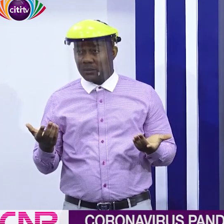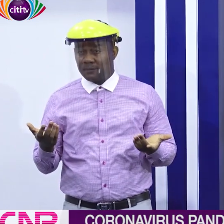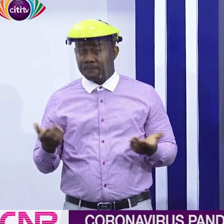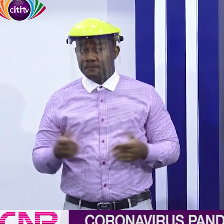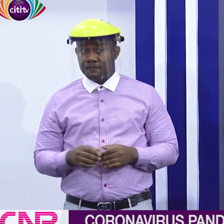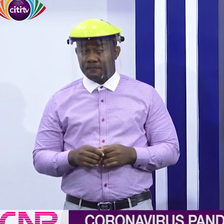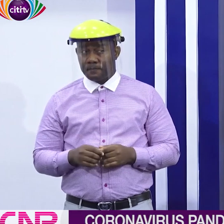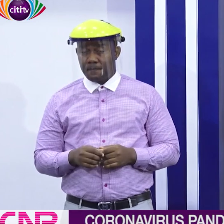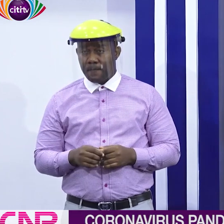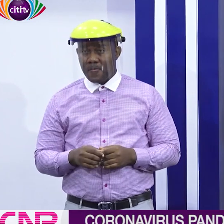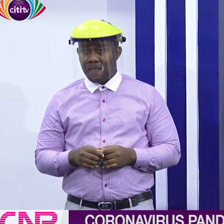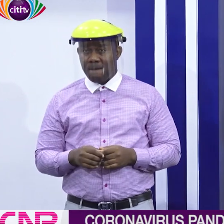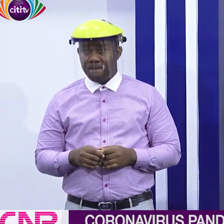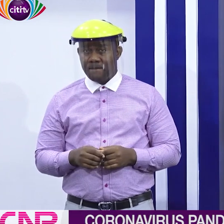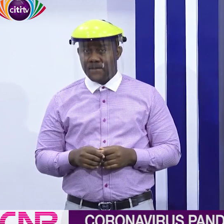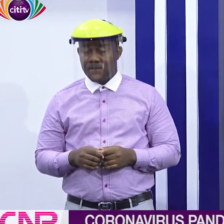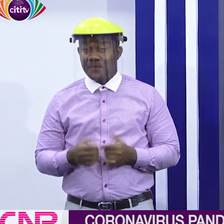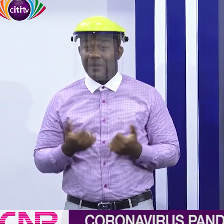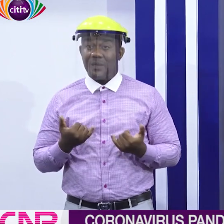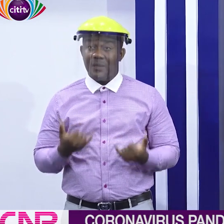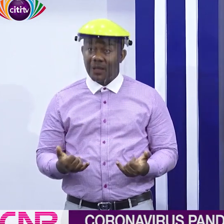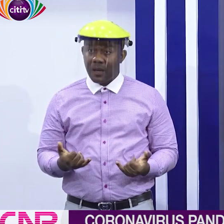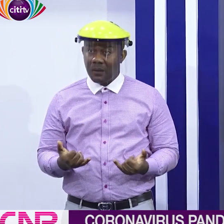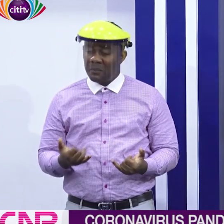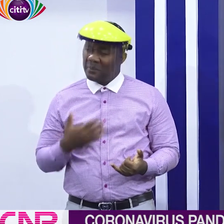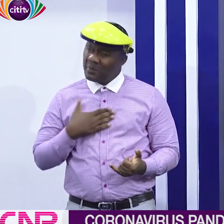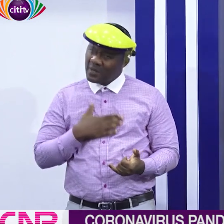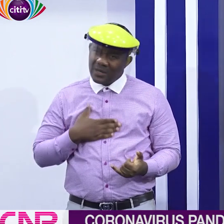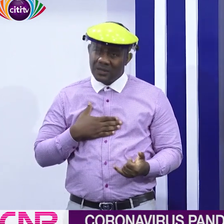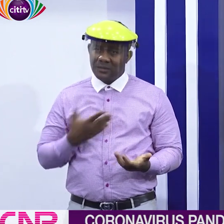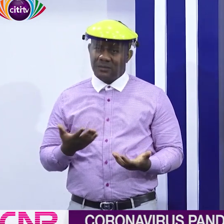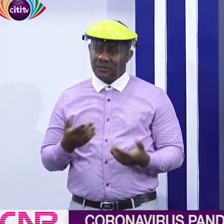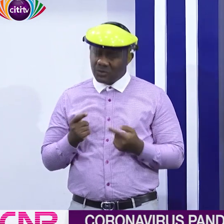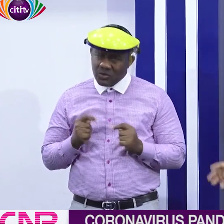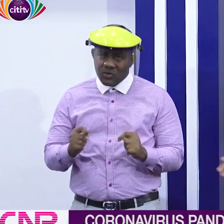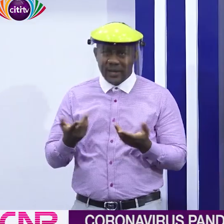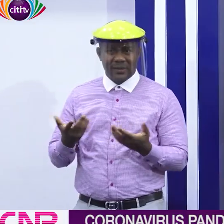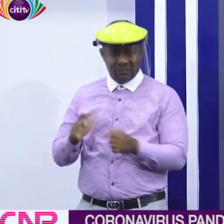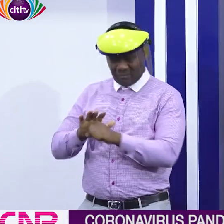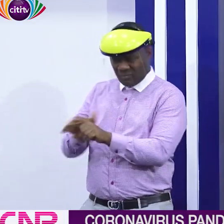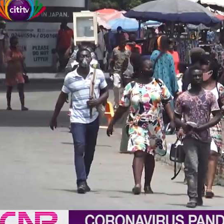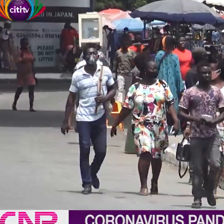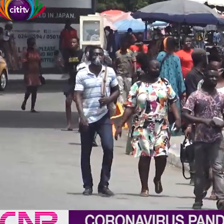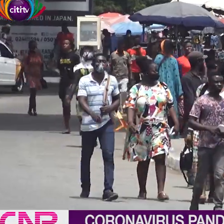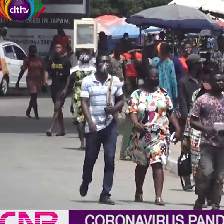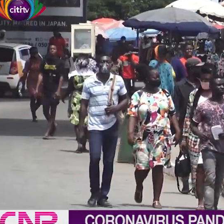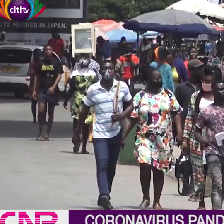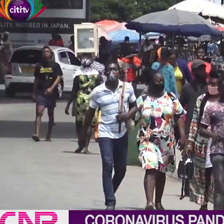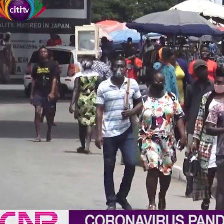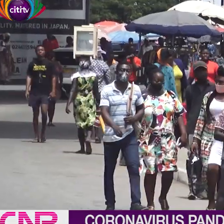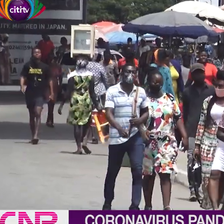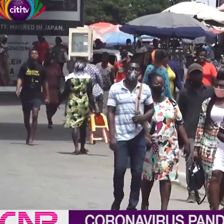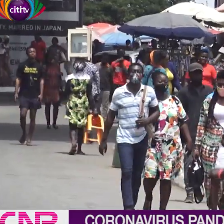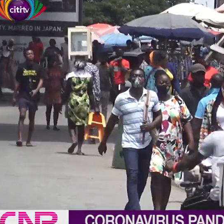So if we don't, at this stage, find a way of catching the spread, and we allow